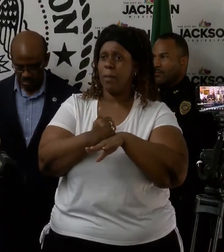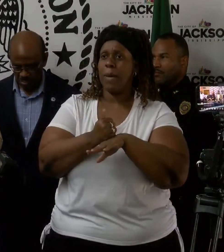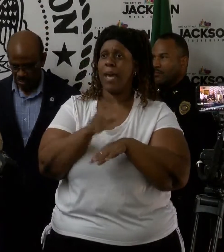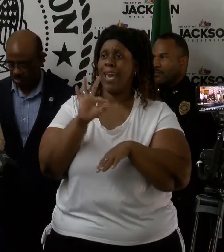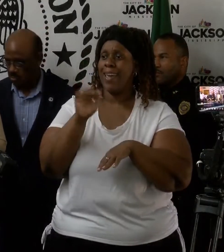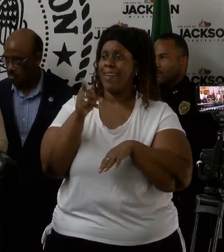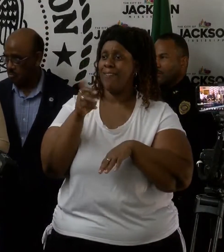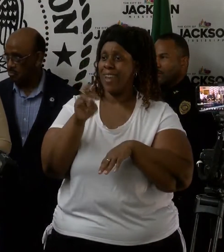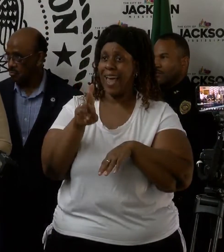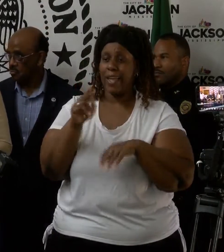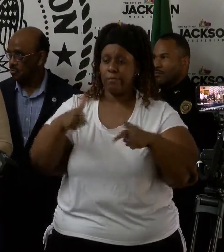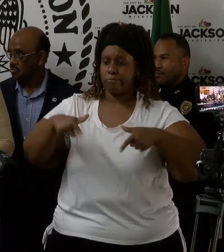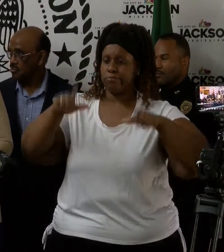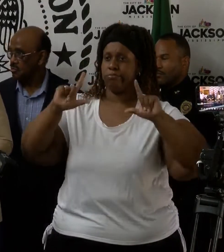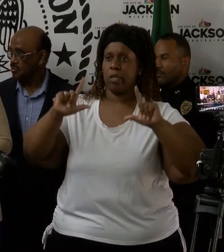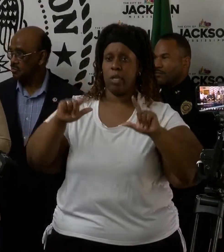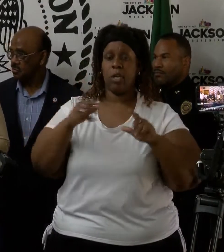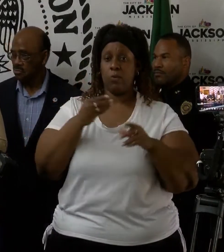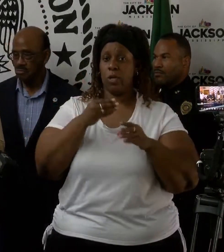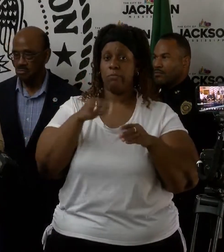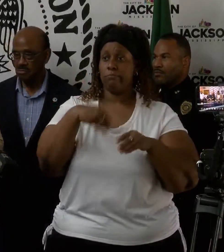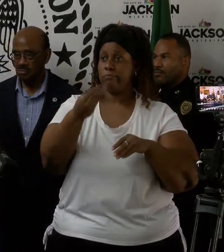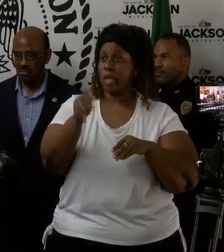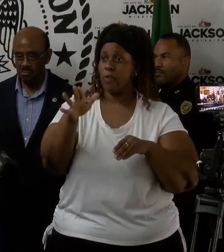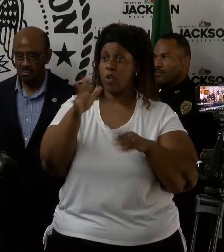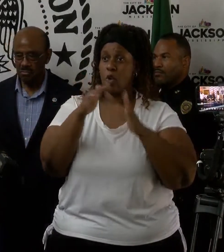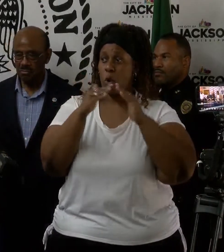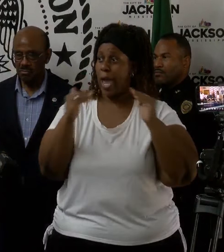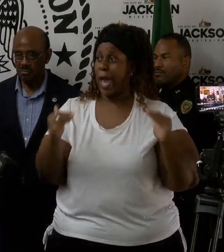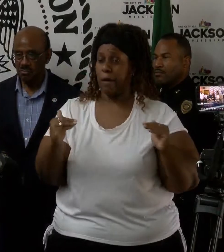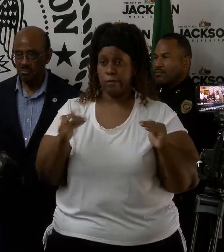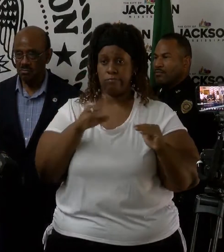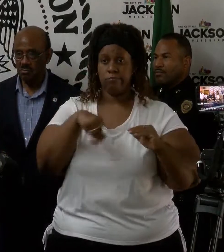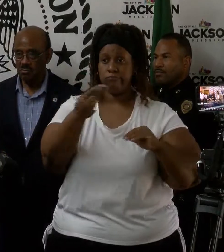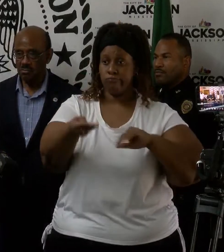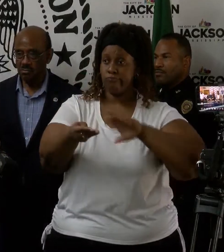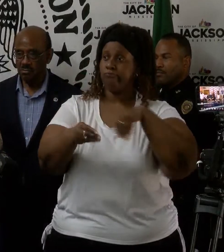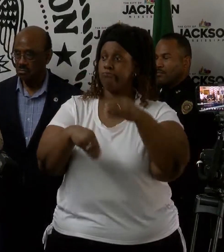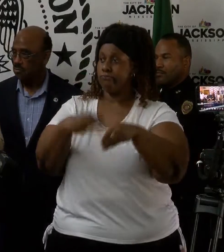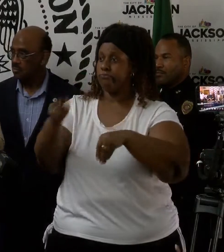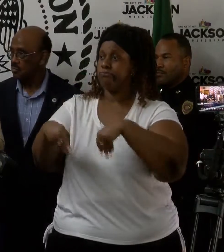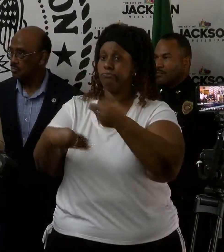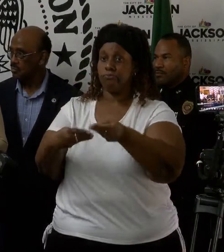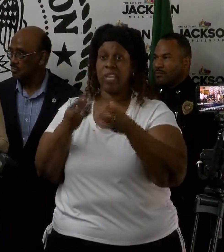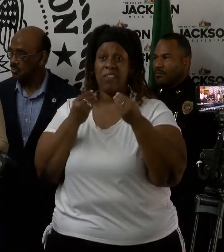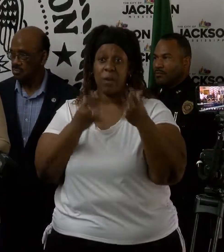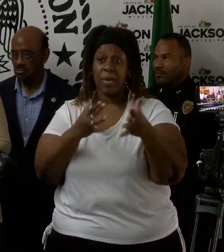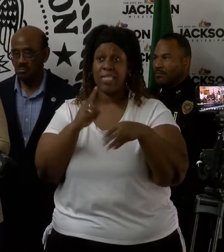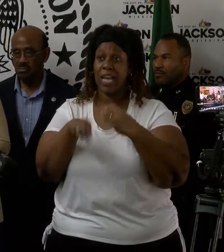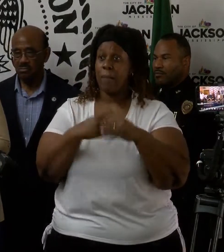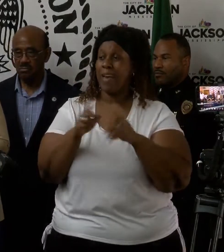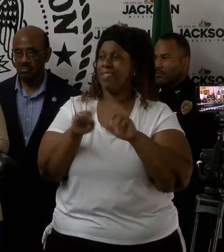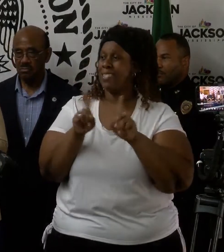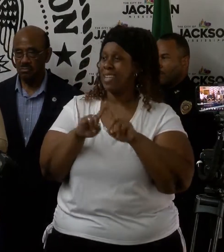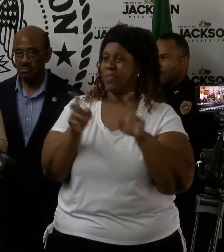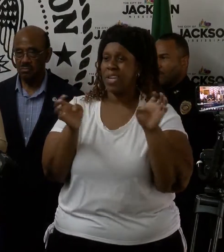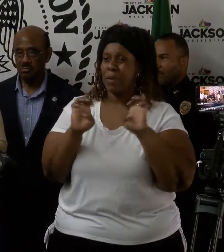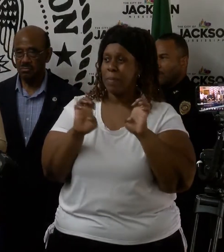taken door to door for those impacted areas. That information on the flyer should be about emergency kits,